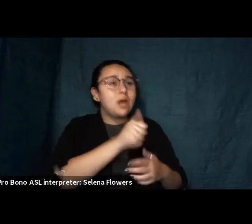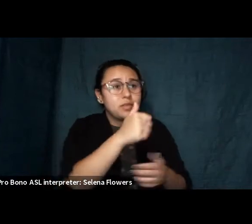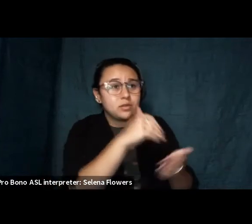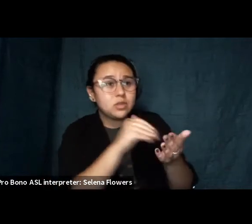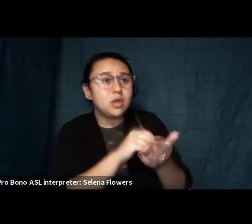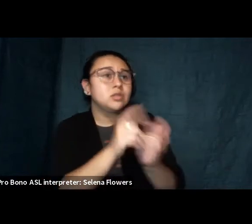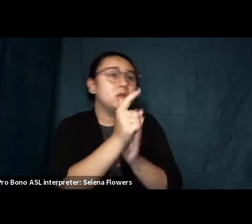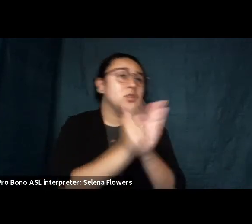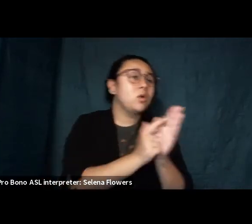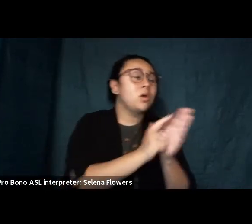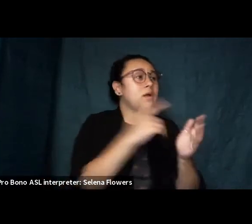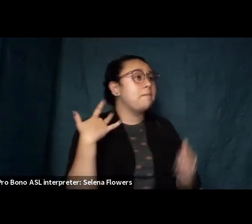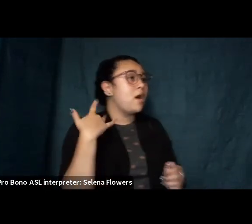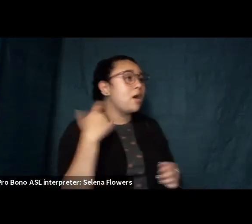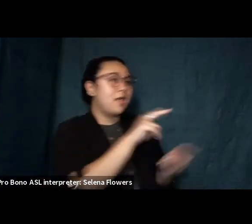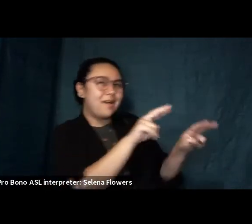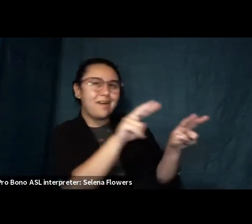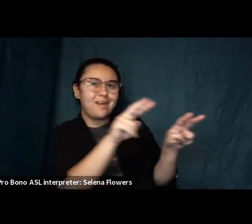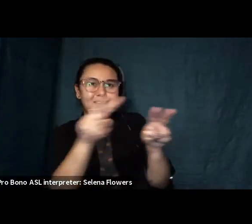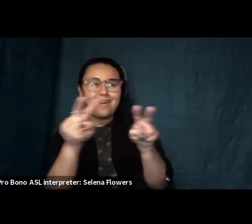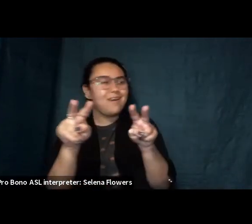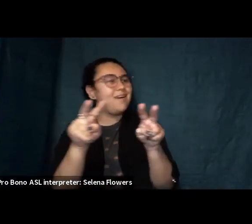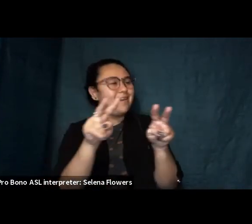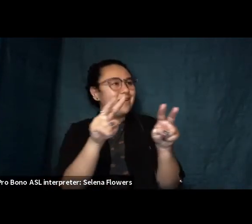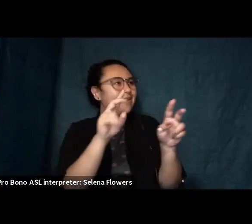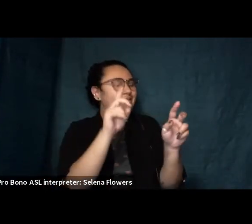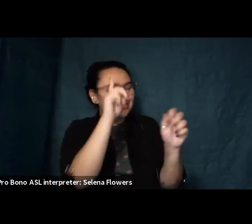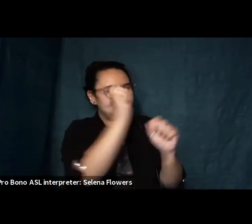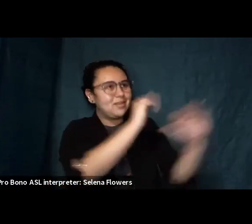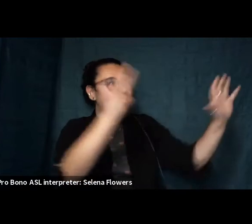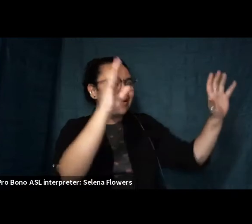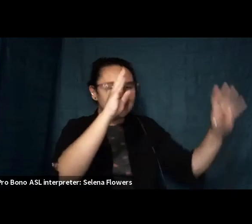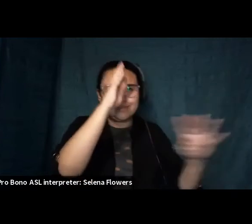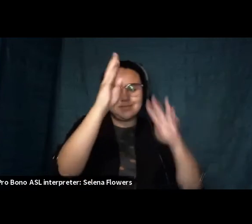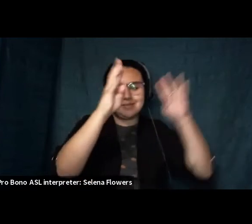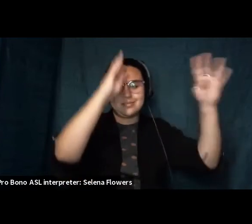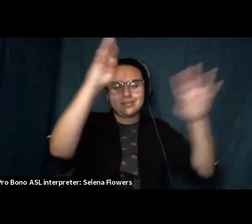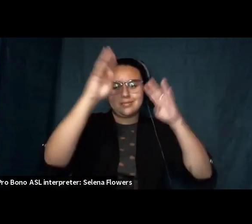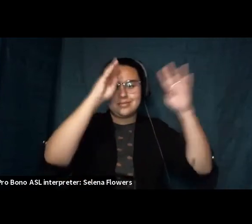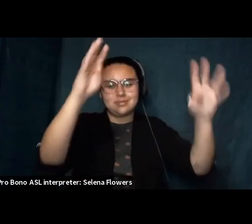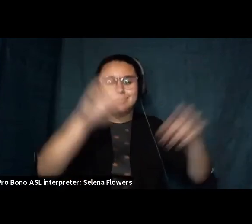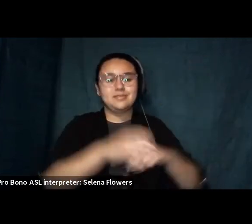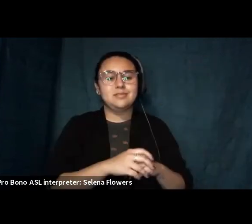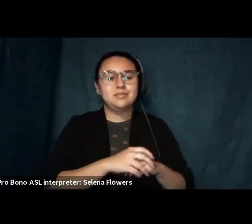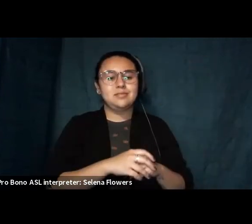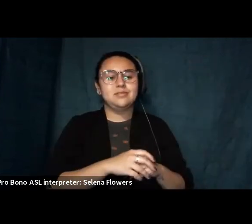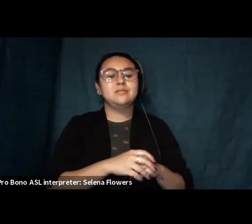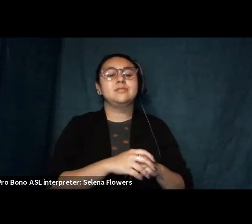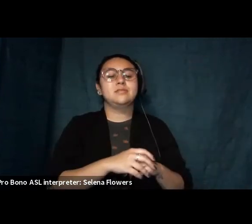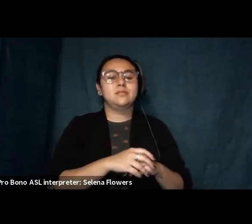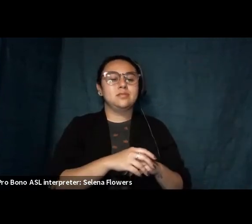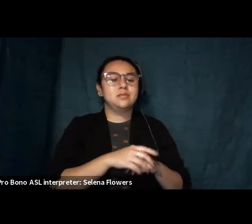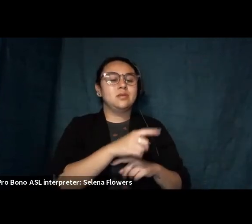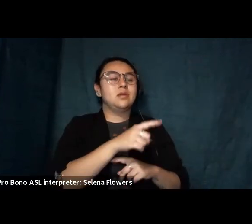rigid on top never makes demands and cannot remove her clothes they shiver loose after one knock of his